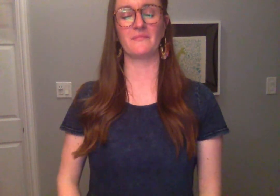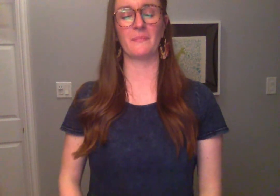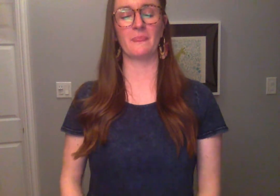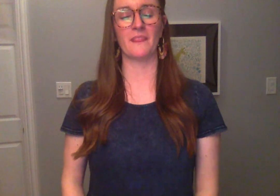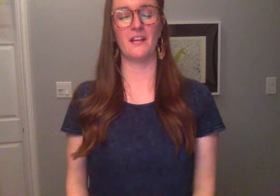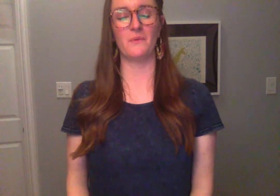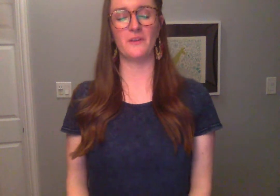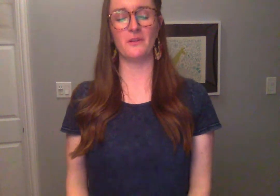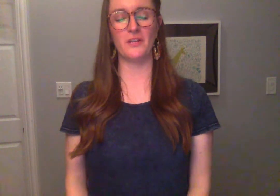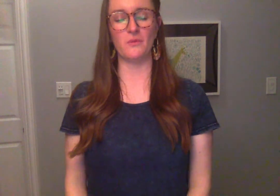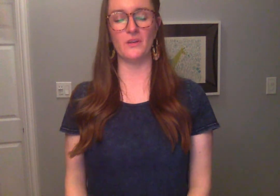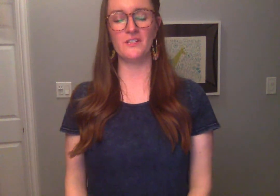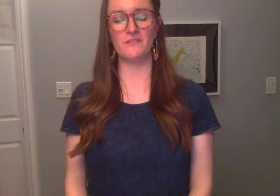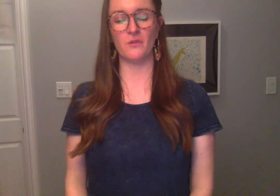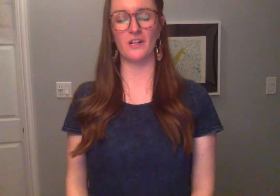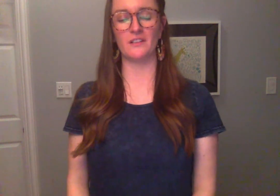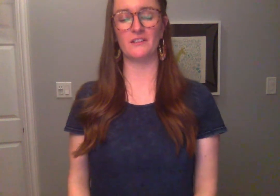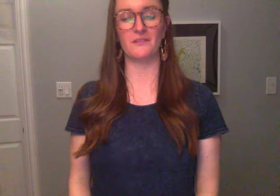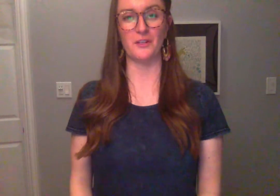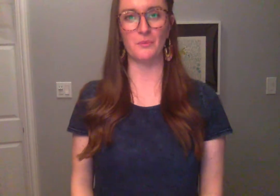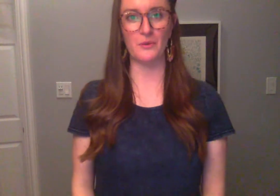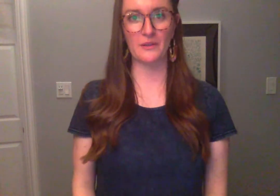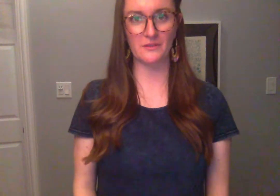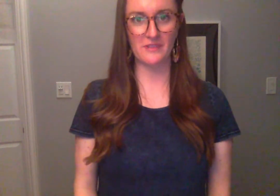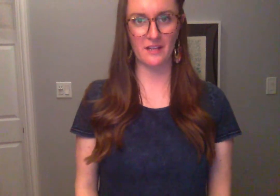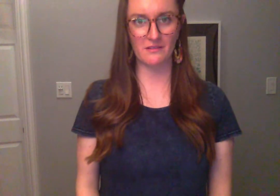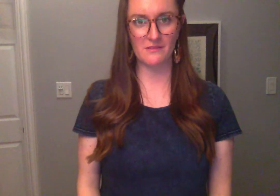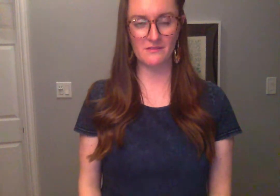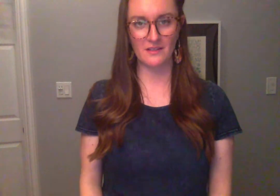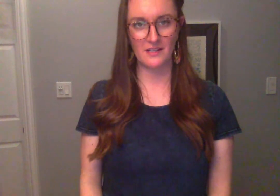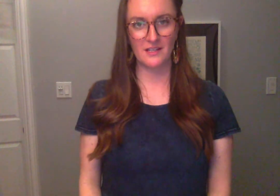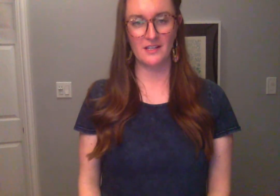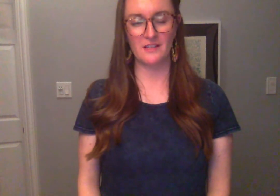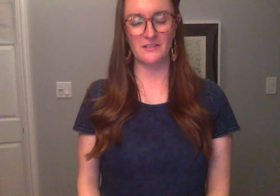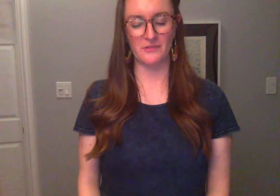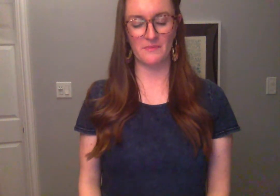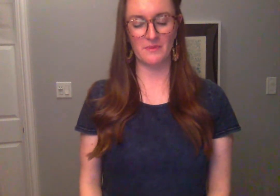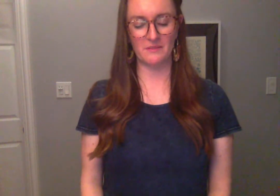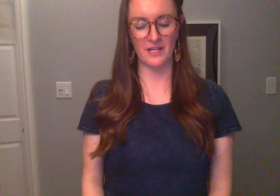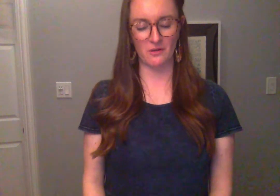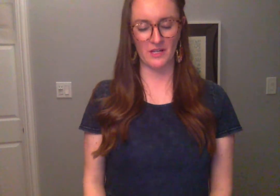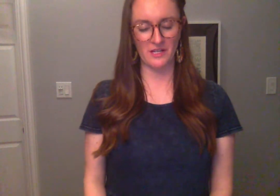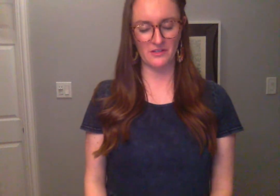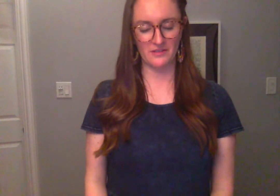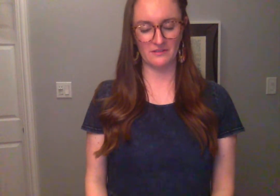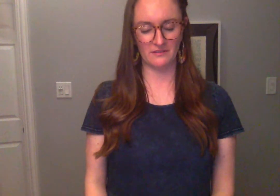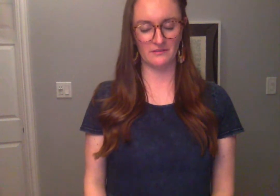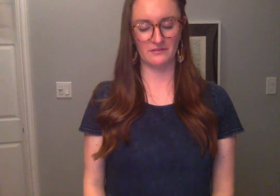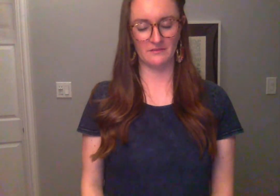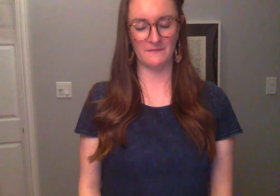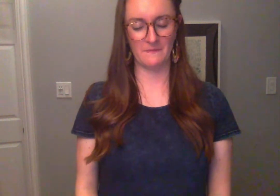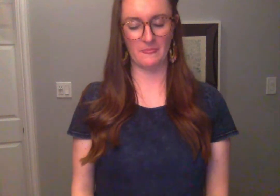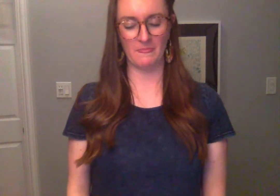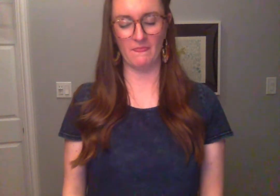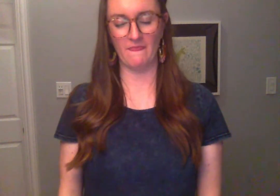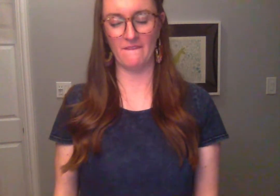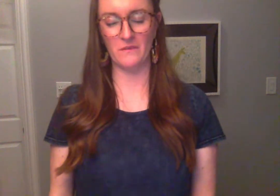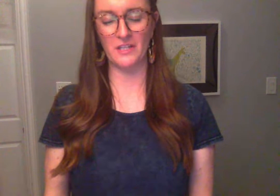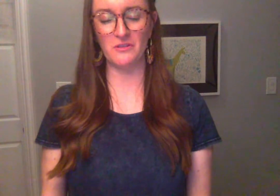I wonder what you wished for when you pull out those candles. Did you remember to make a wish? What did you